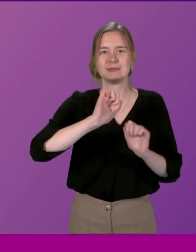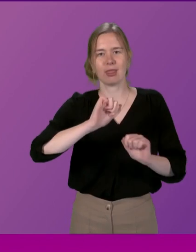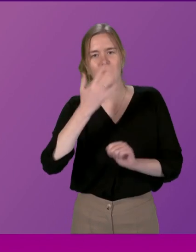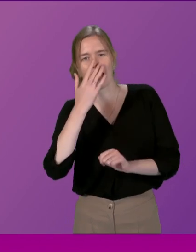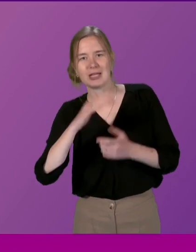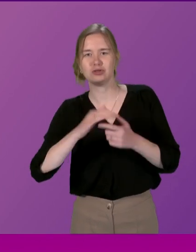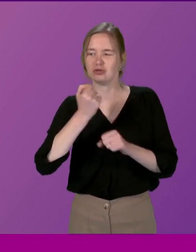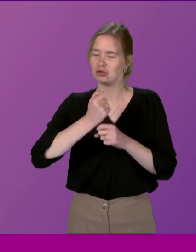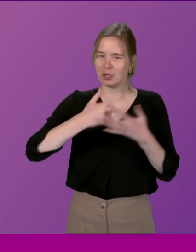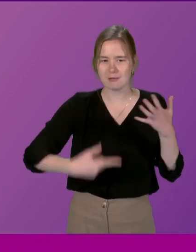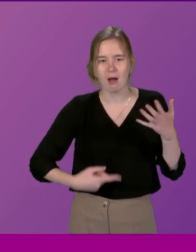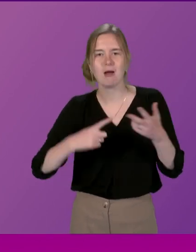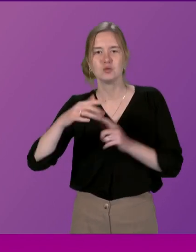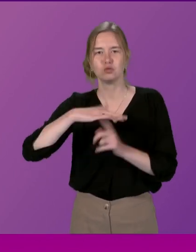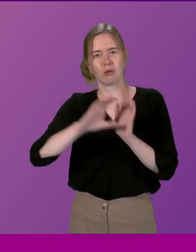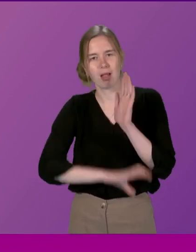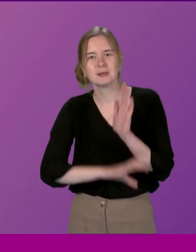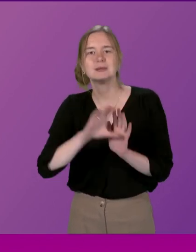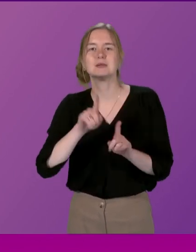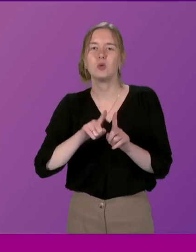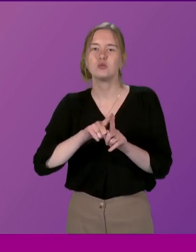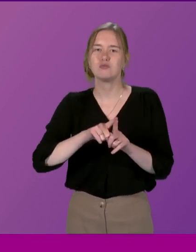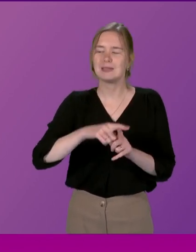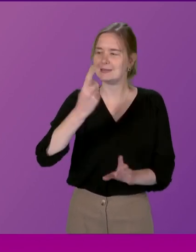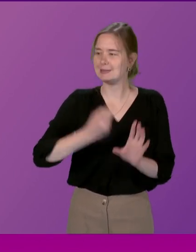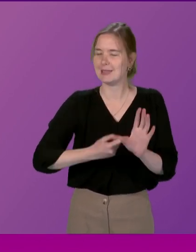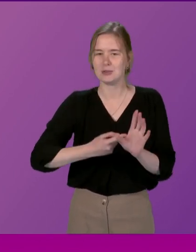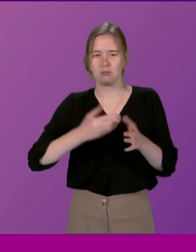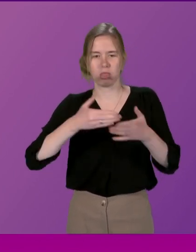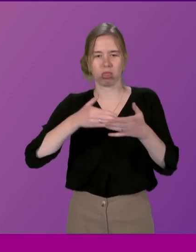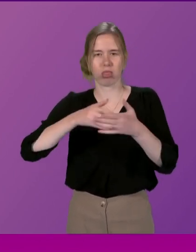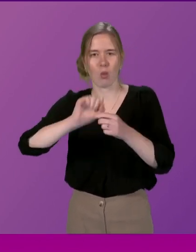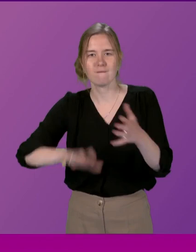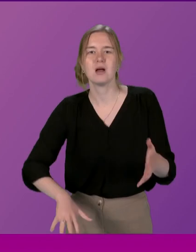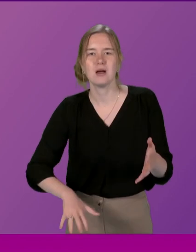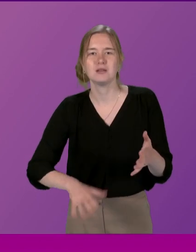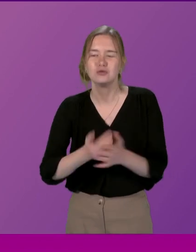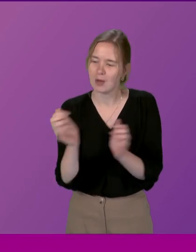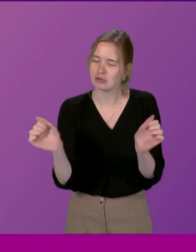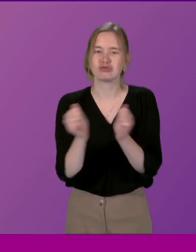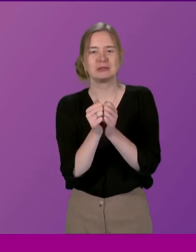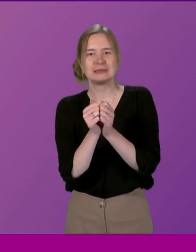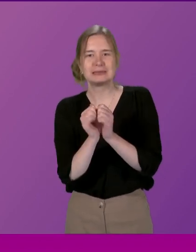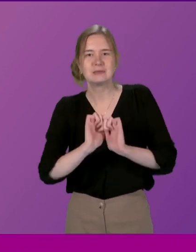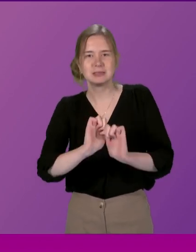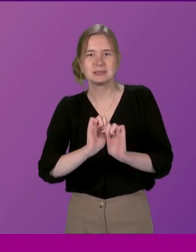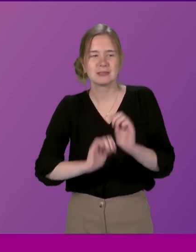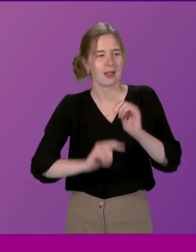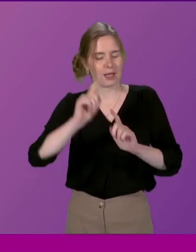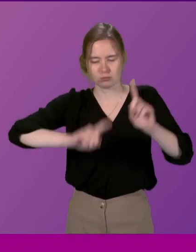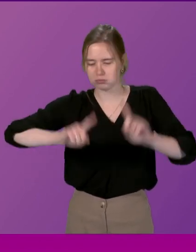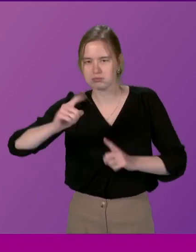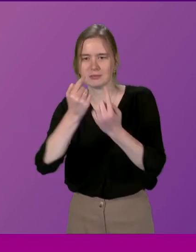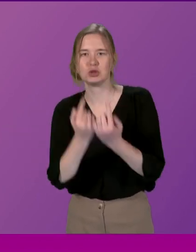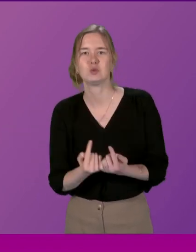age, gender and social class To help break years of political deadlock and reach a consensus on this highly polarising issue